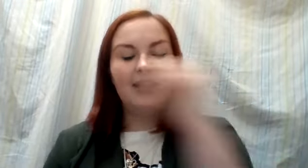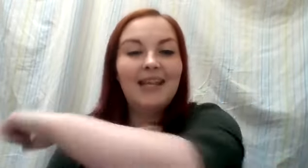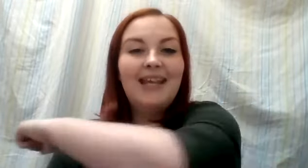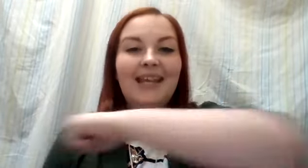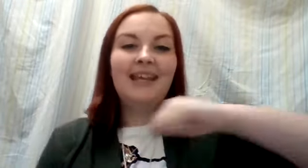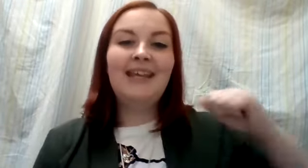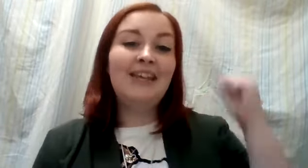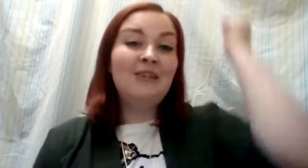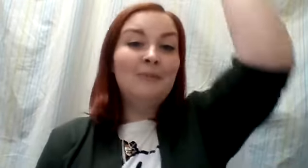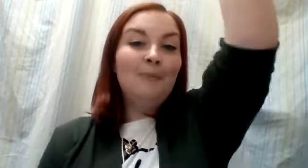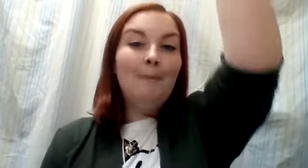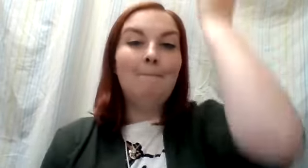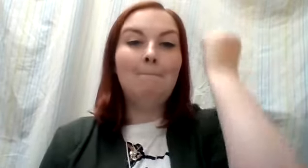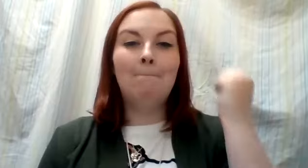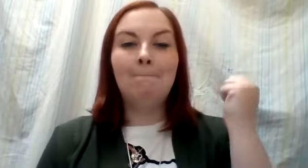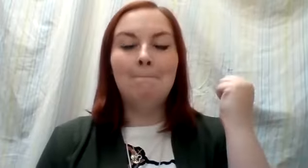Him, mm, mm.